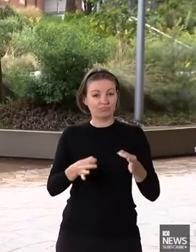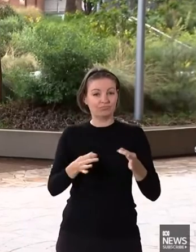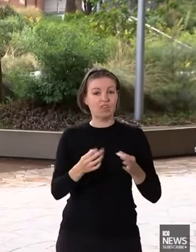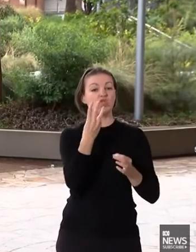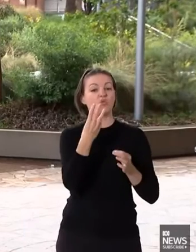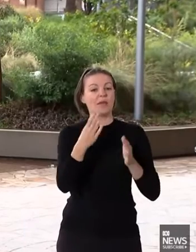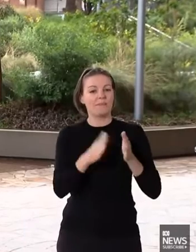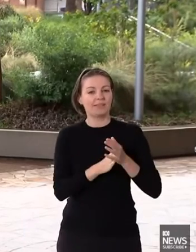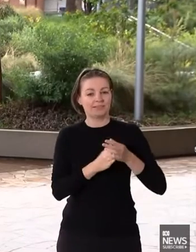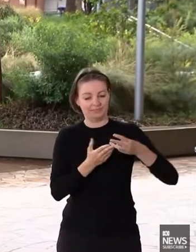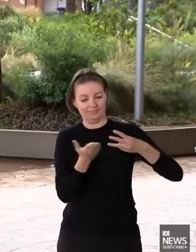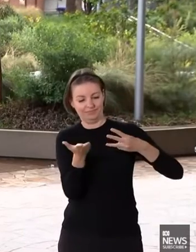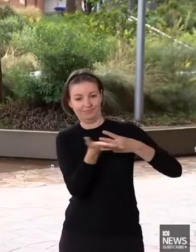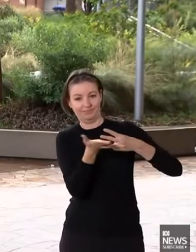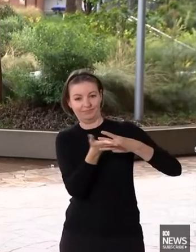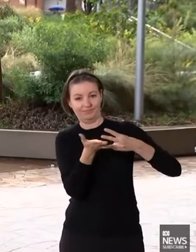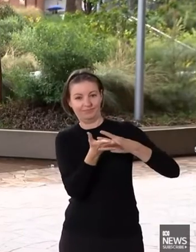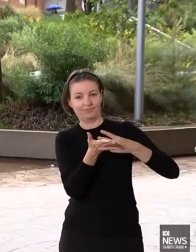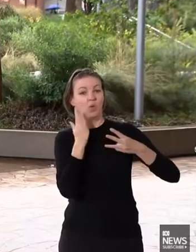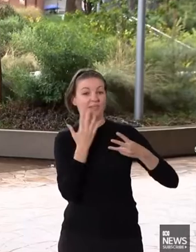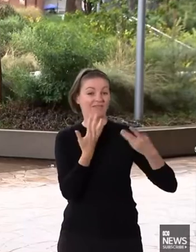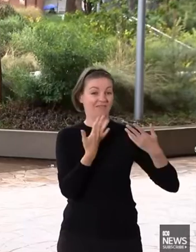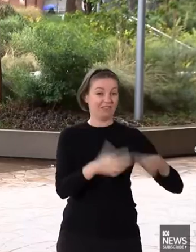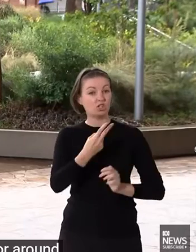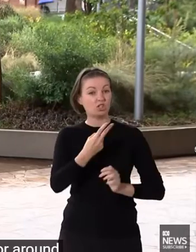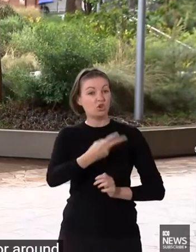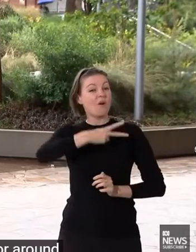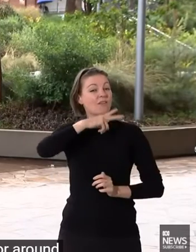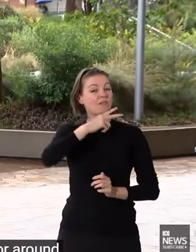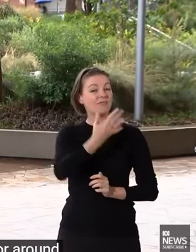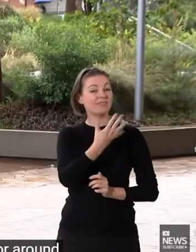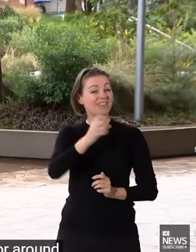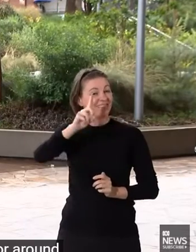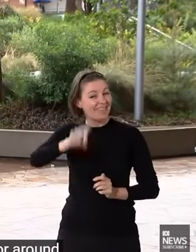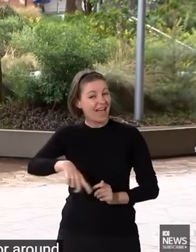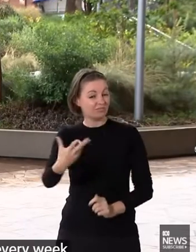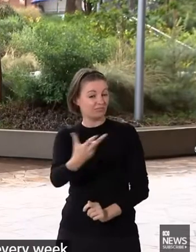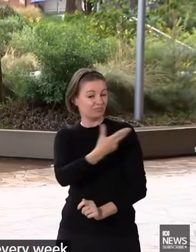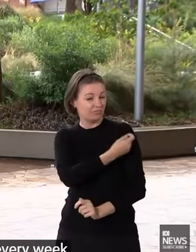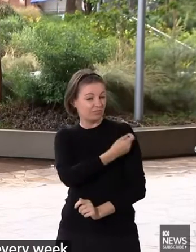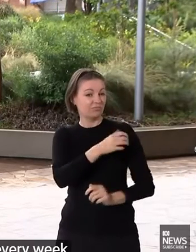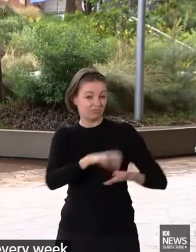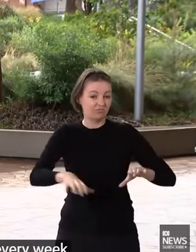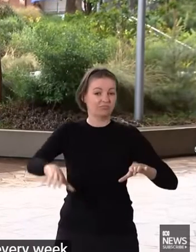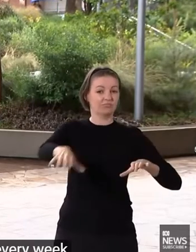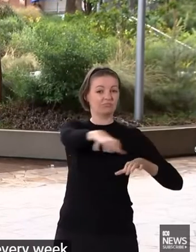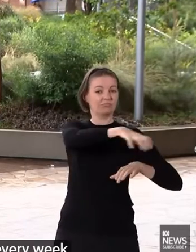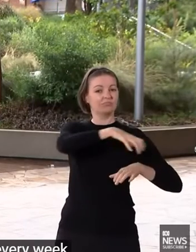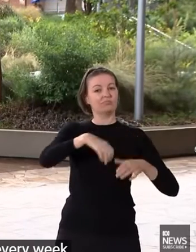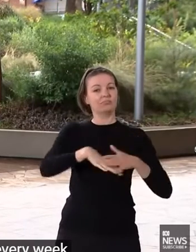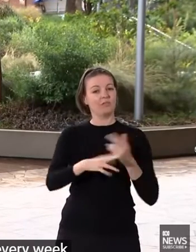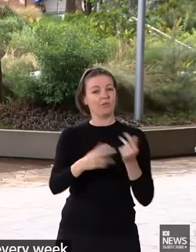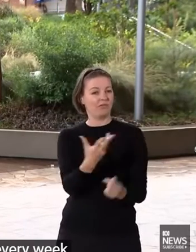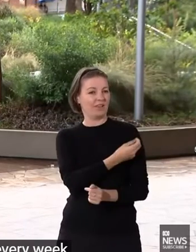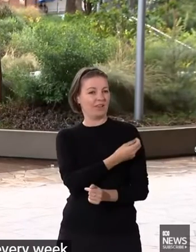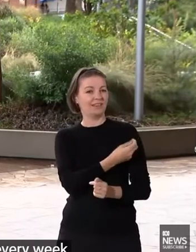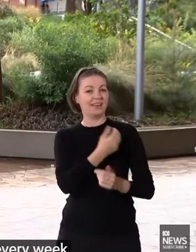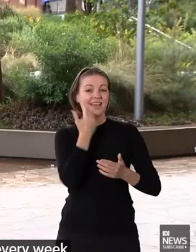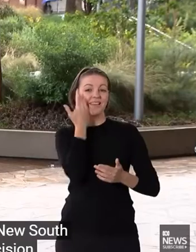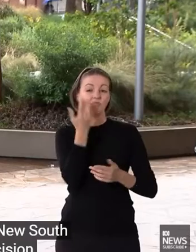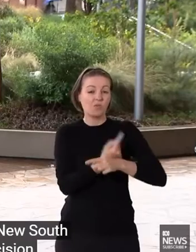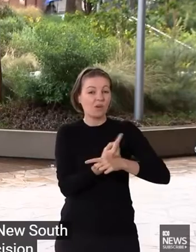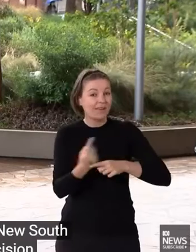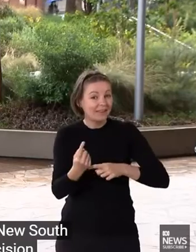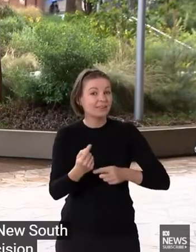South Wales. We currently have capacity here for around two weeks in our 40 hubs across New South Wales. Today's